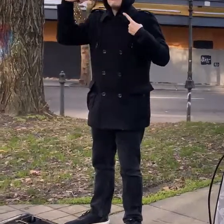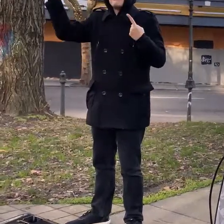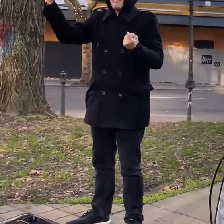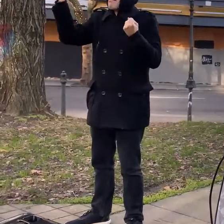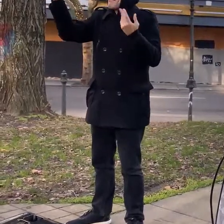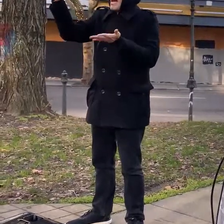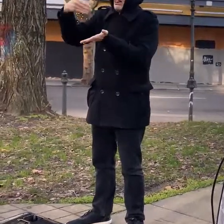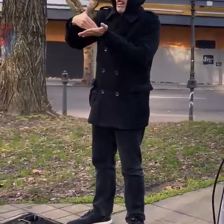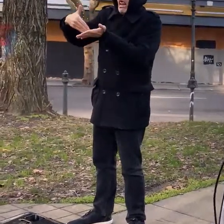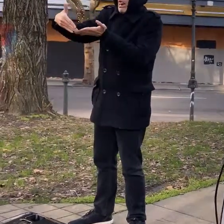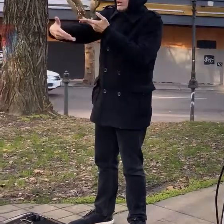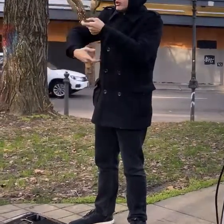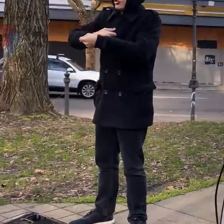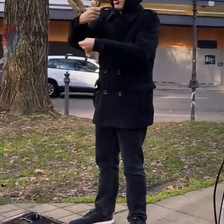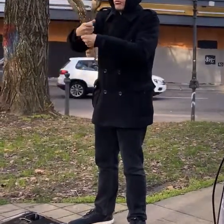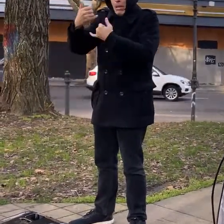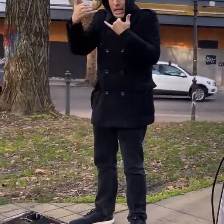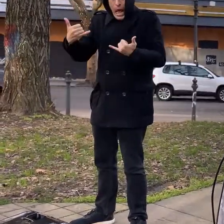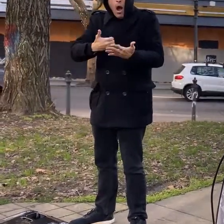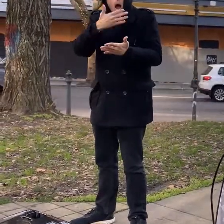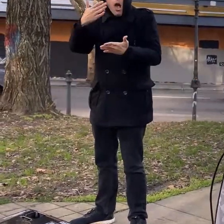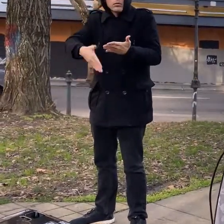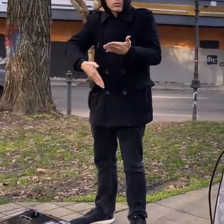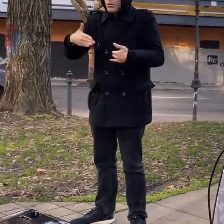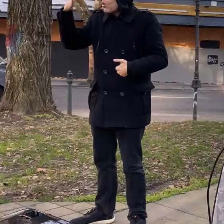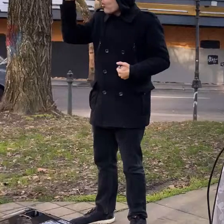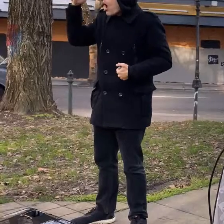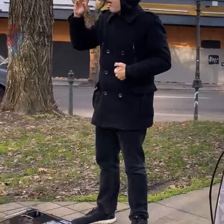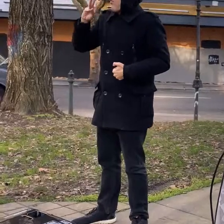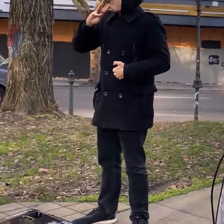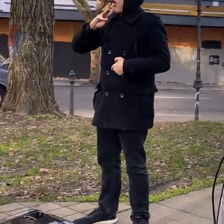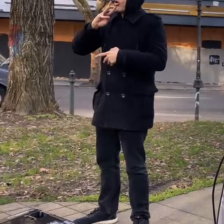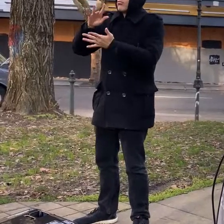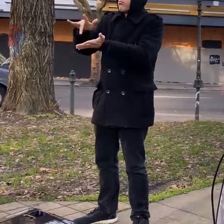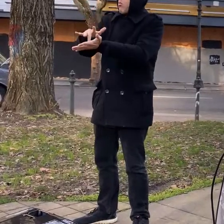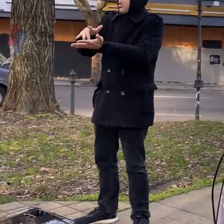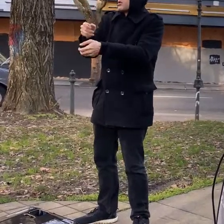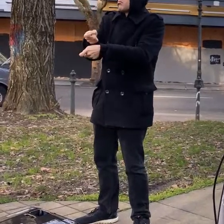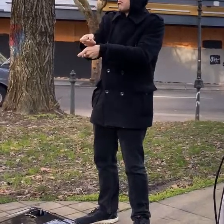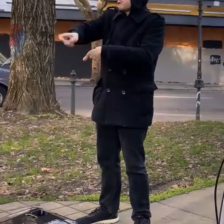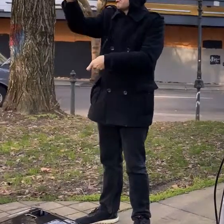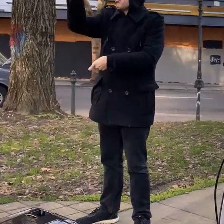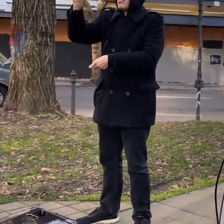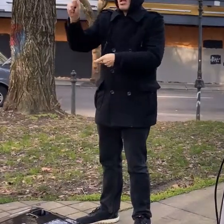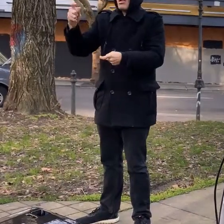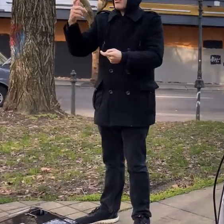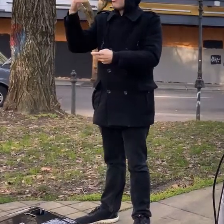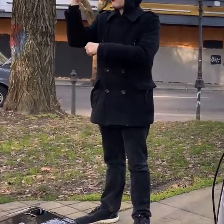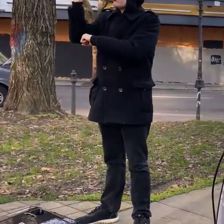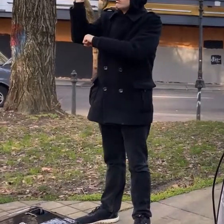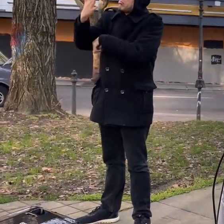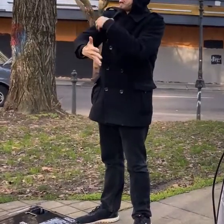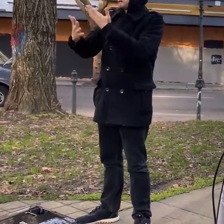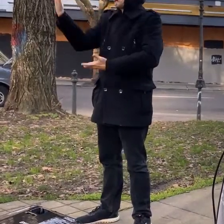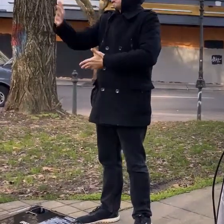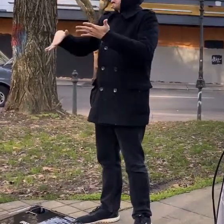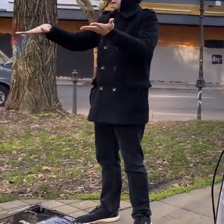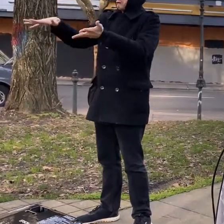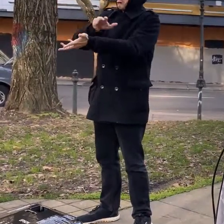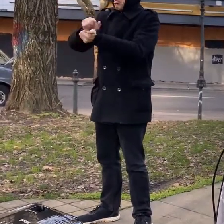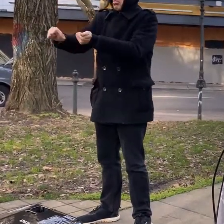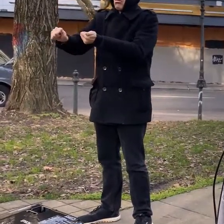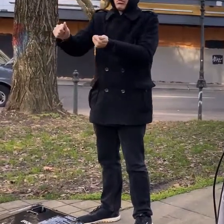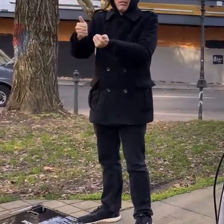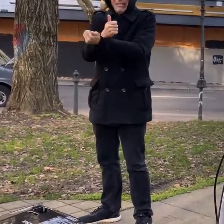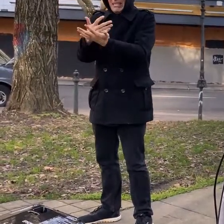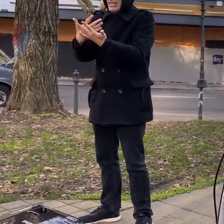this is juniper simonis dr juniper simonis and as will become evident um as